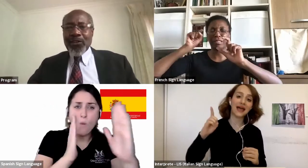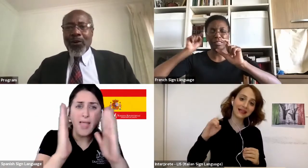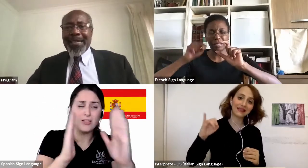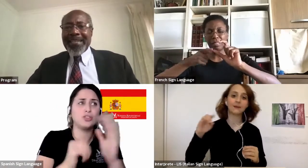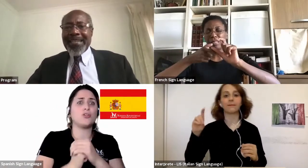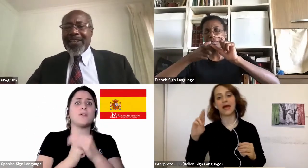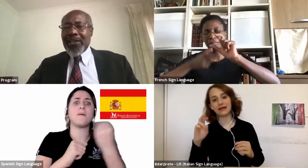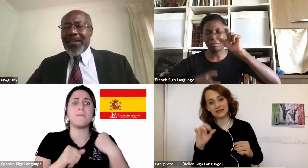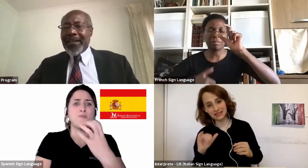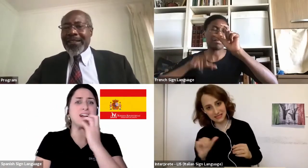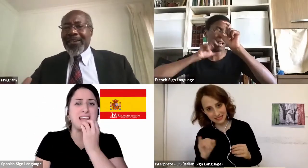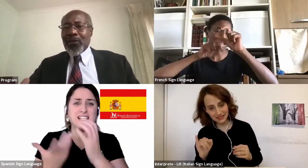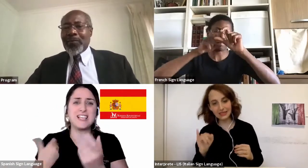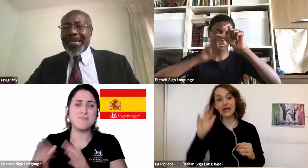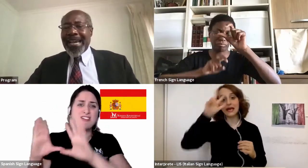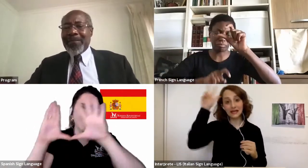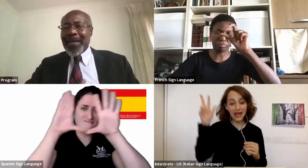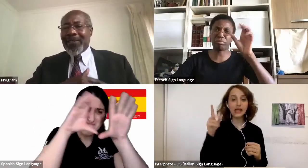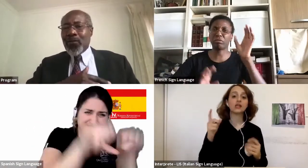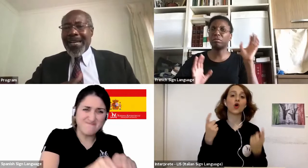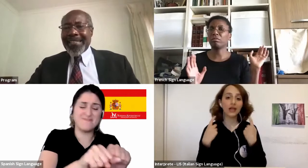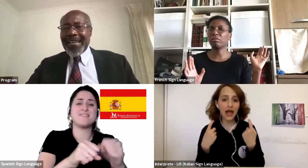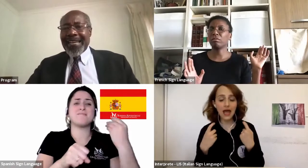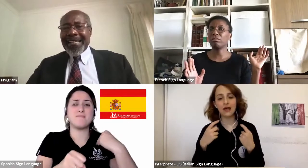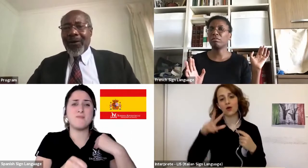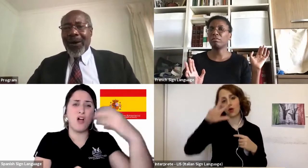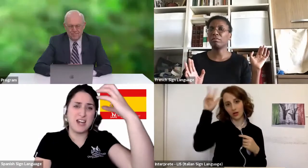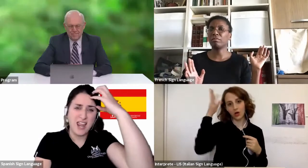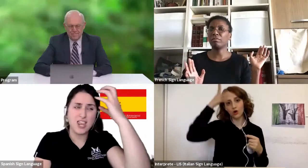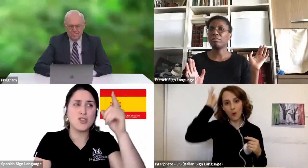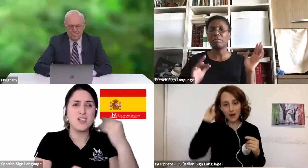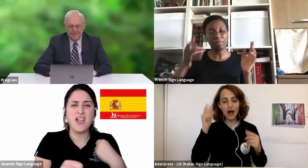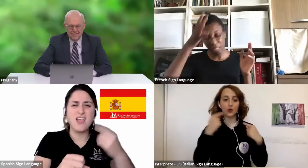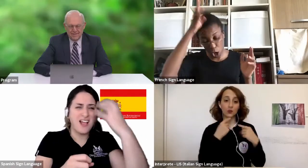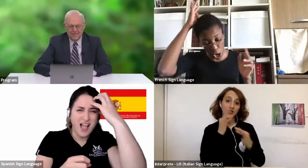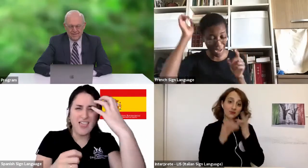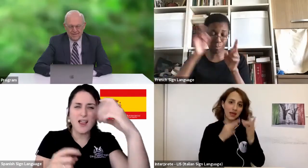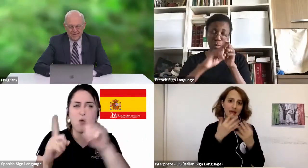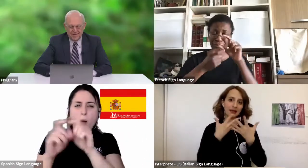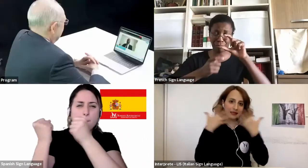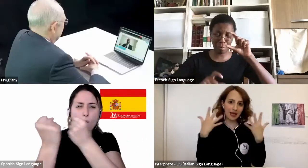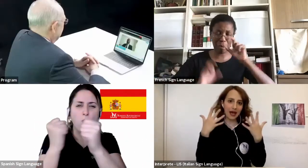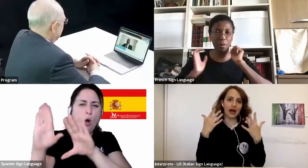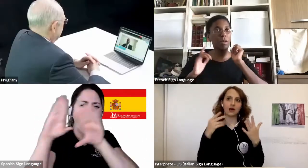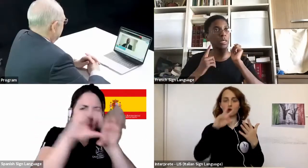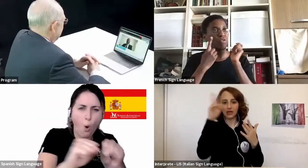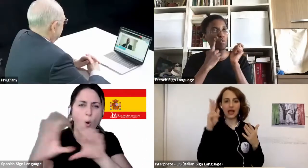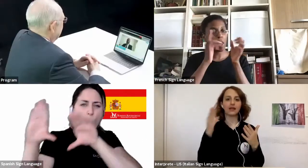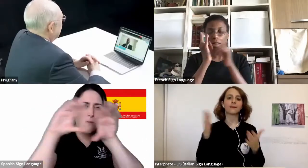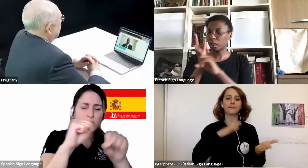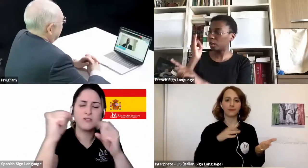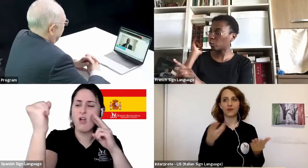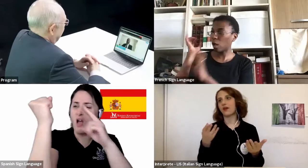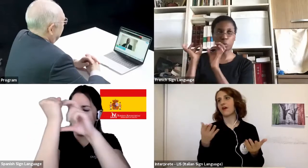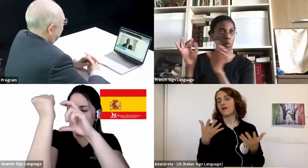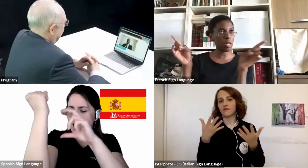The Roman kingdom came and went. Now I would look at the feet and I would